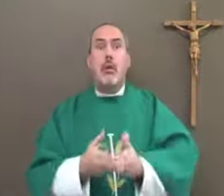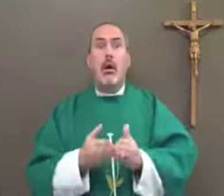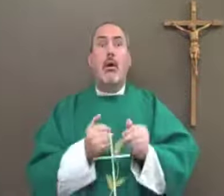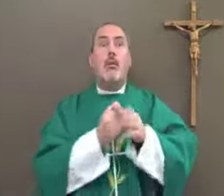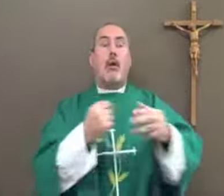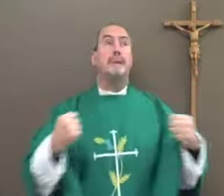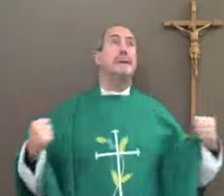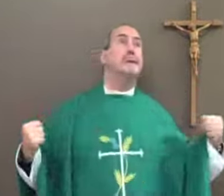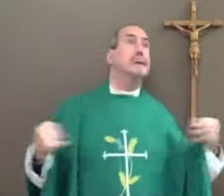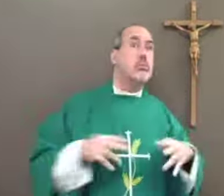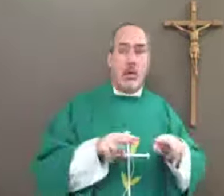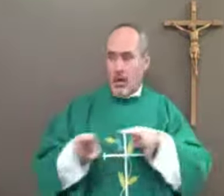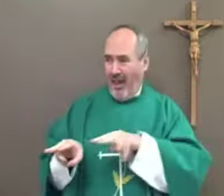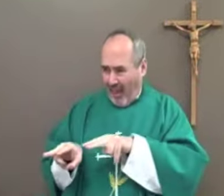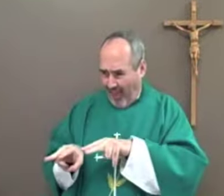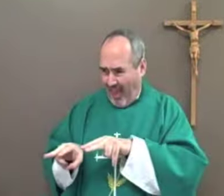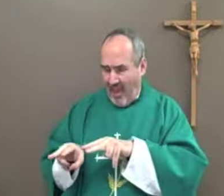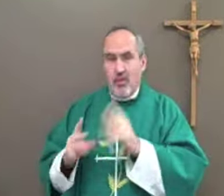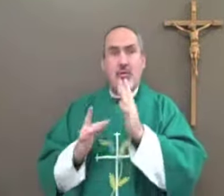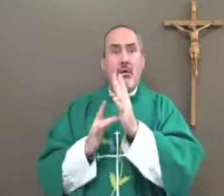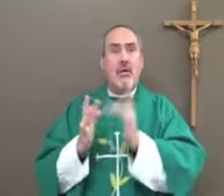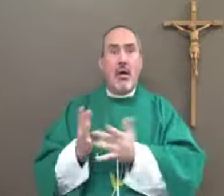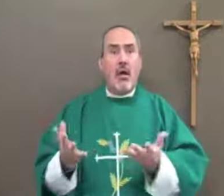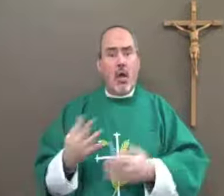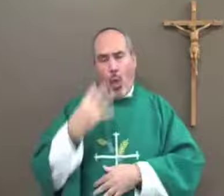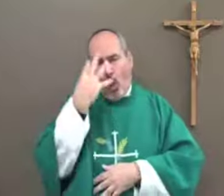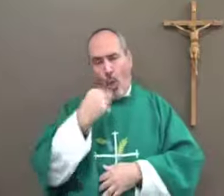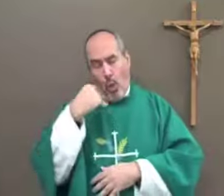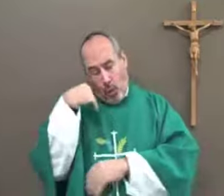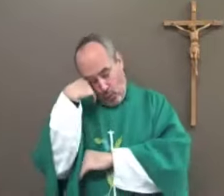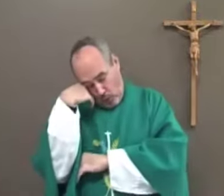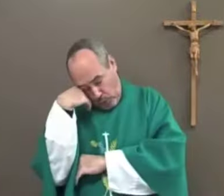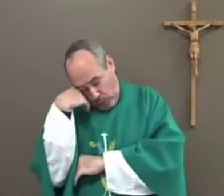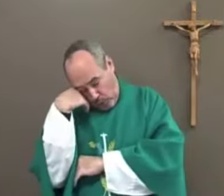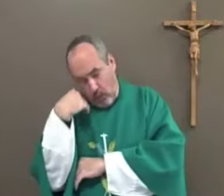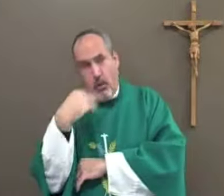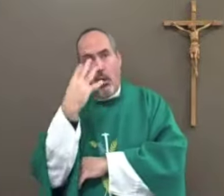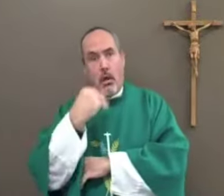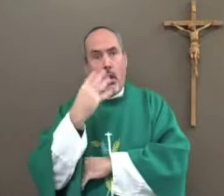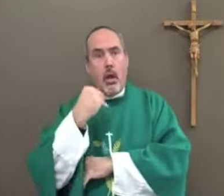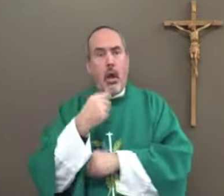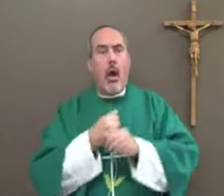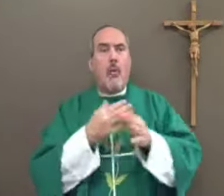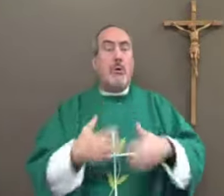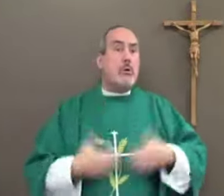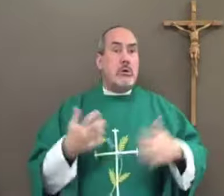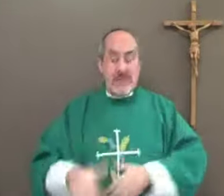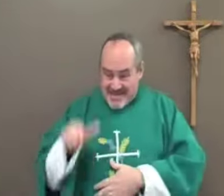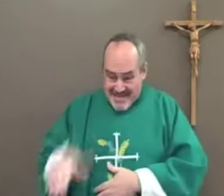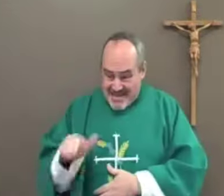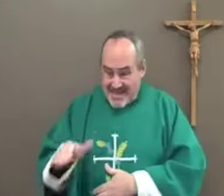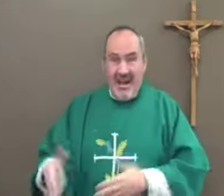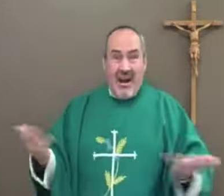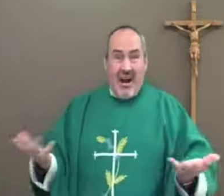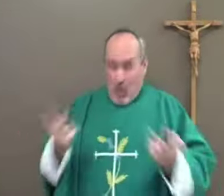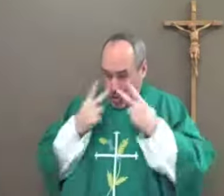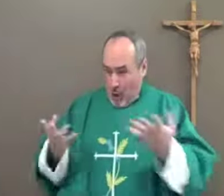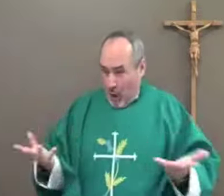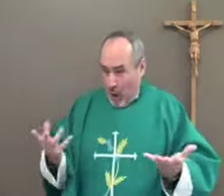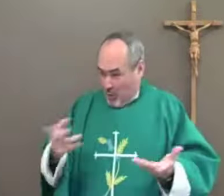they were petrified when they looked to Jesus he was sound asleep on the boat they got agitated and